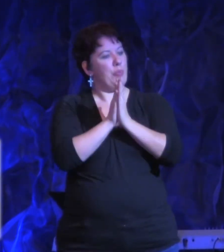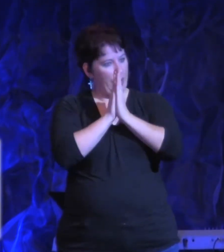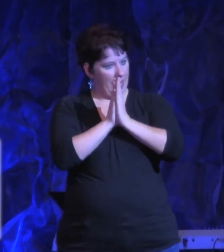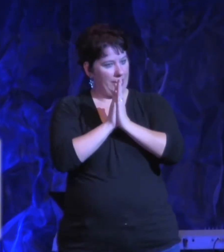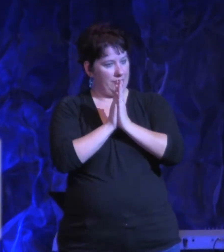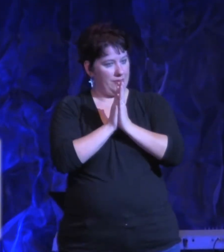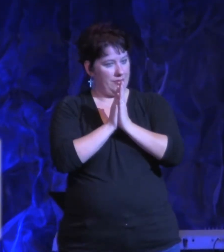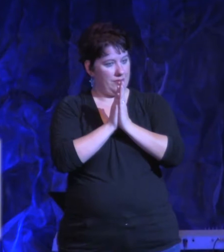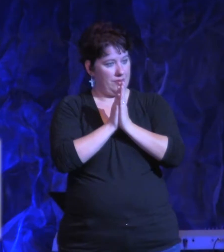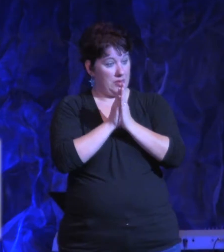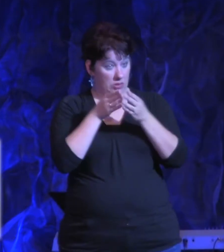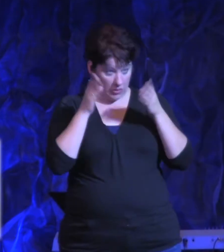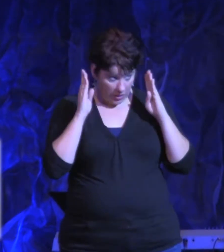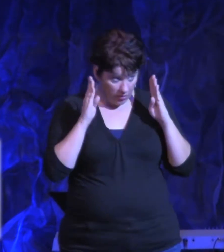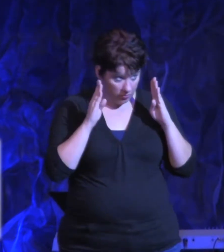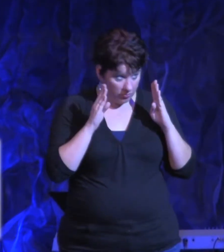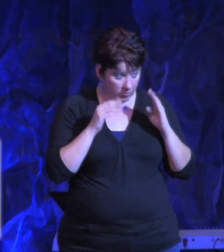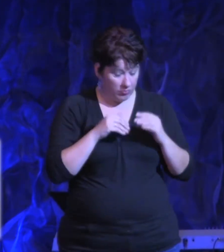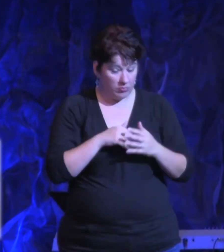So listen,